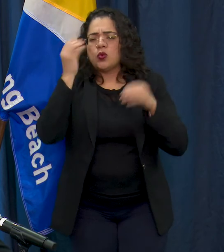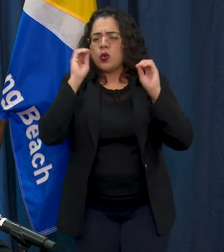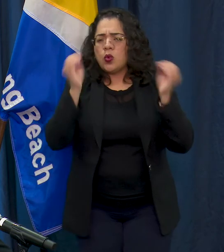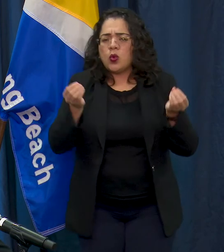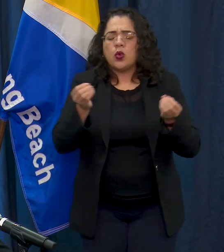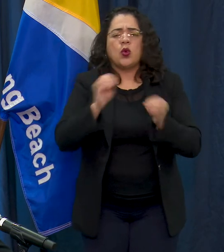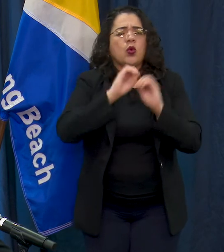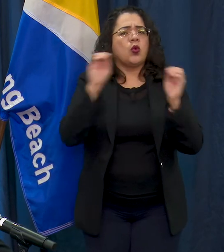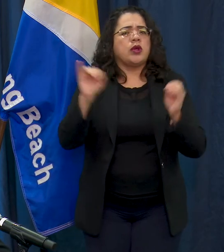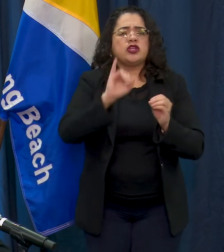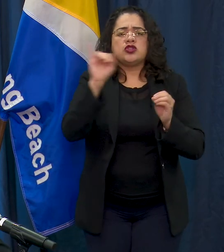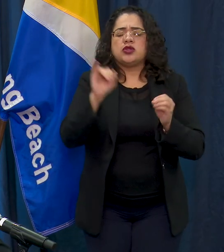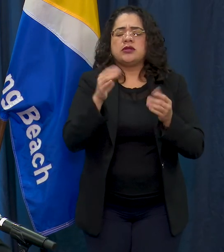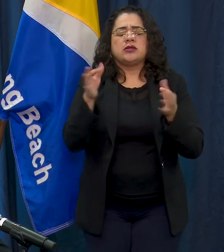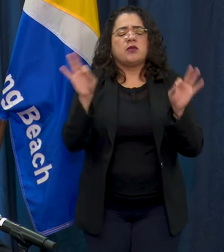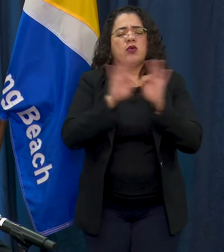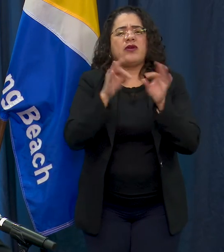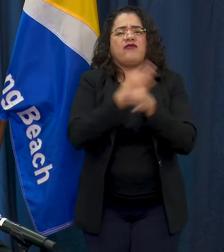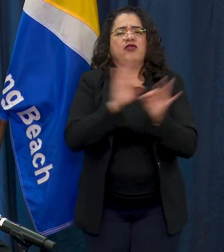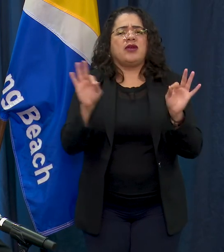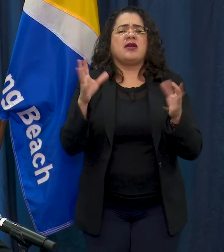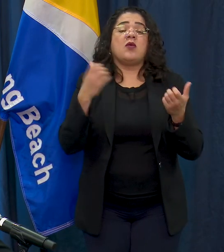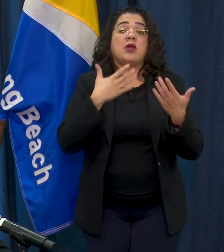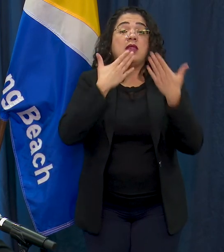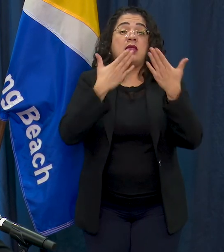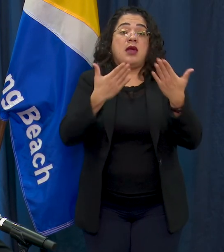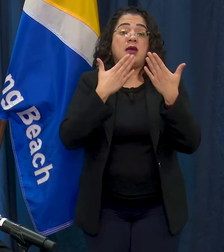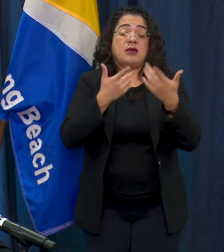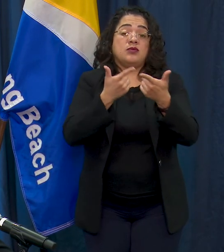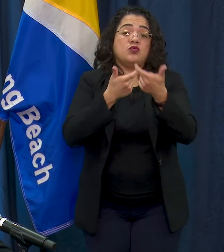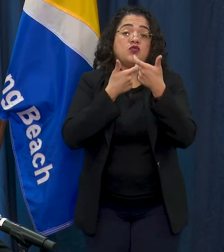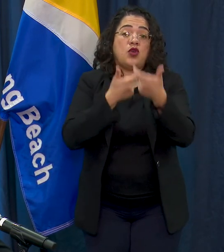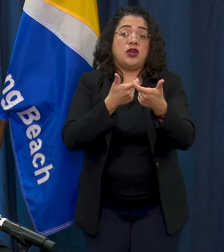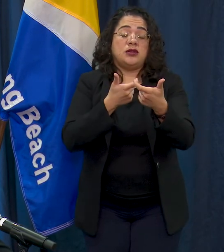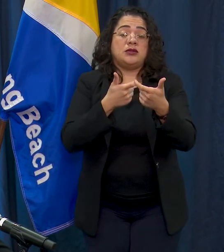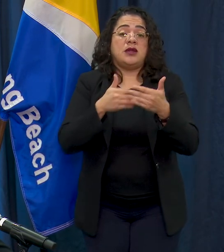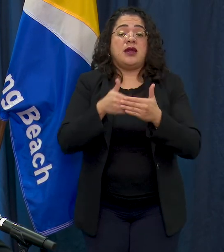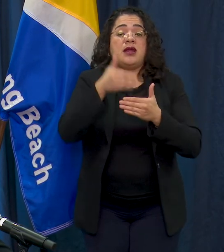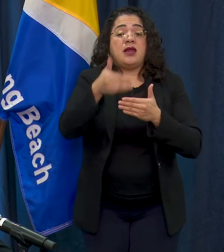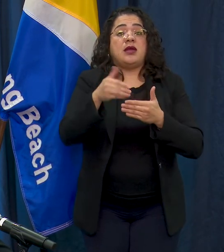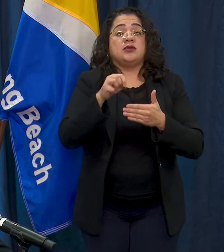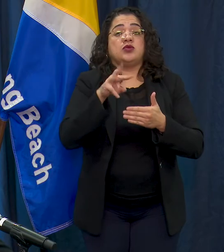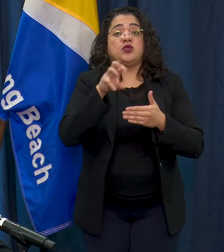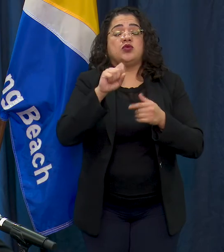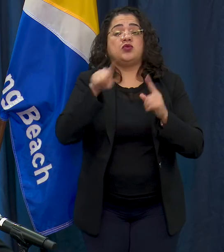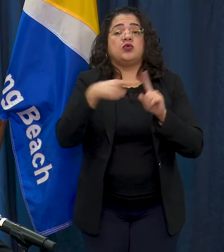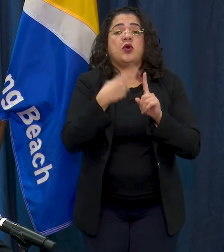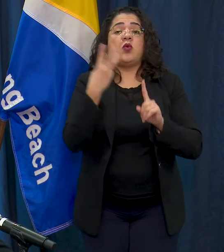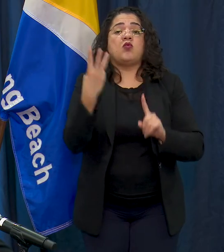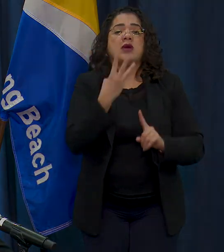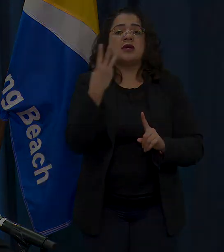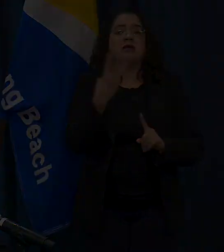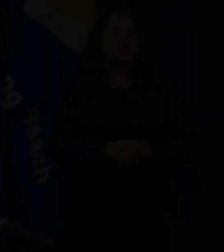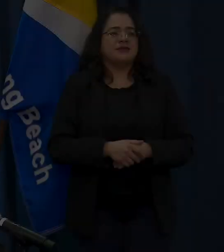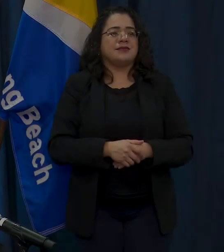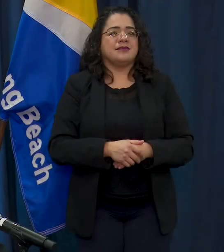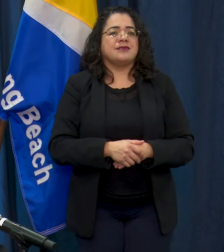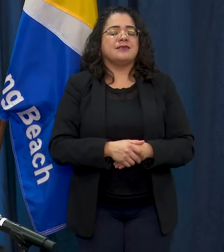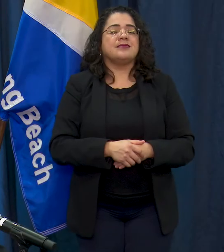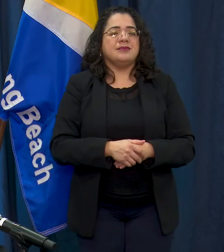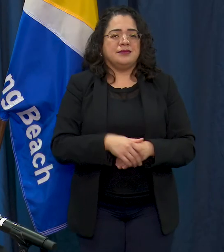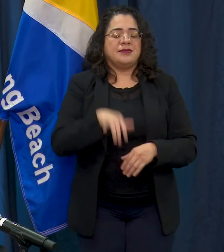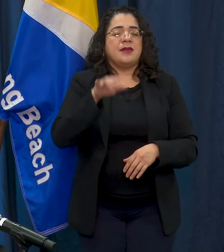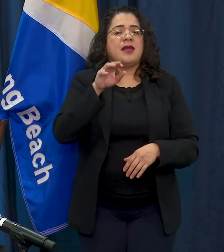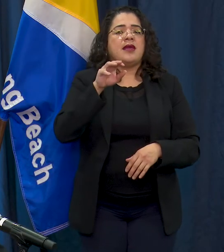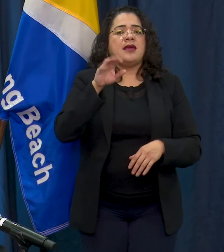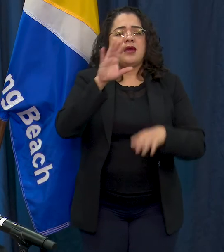gracias and I want to thank everyone for for watching our next update will be Wednesday at 3 pm. Mayor